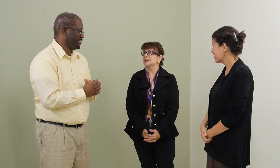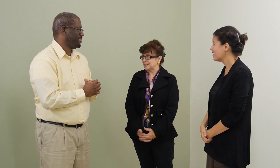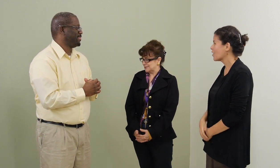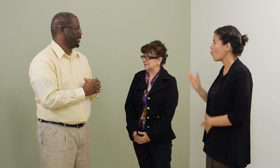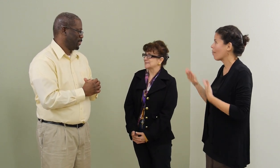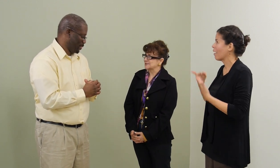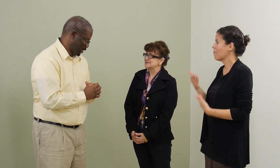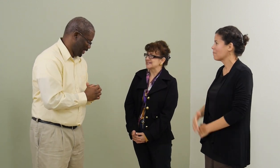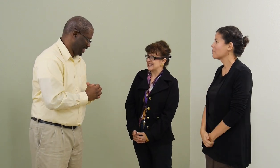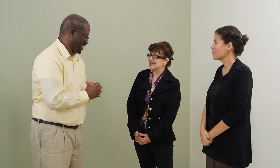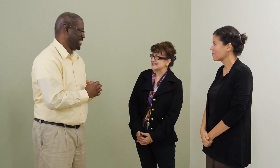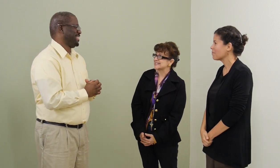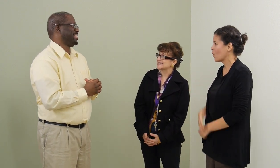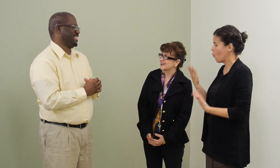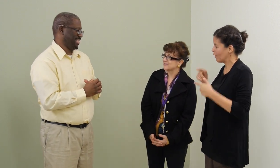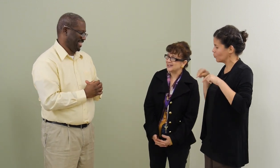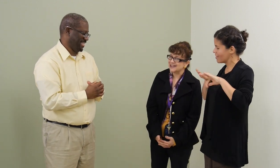welcome to this class. Okay?